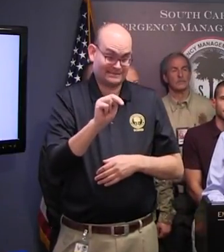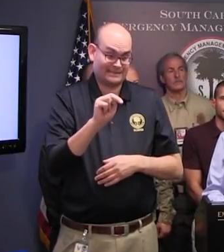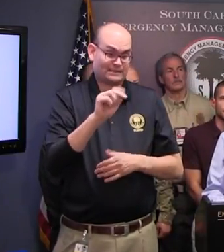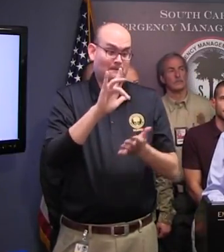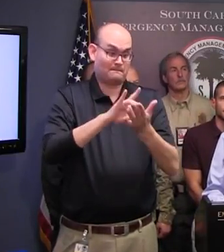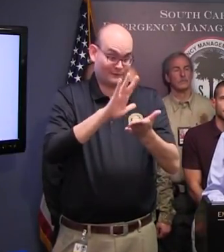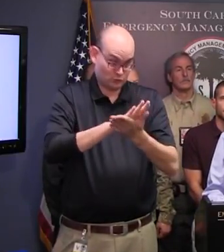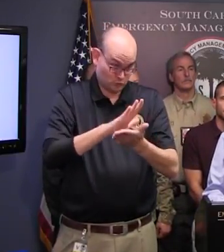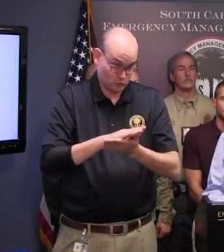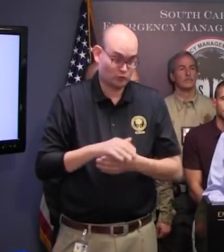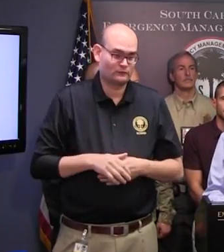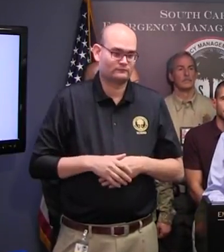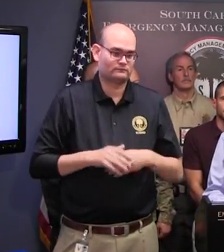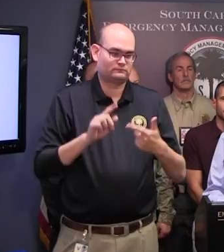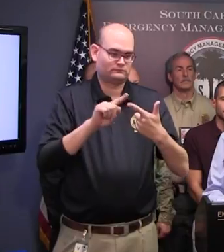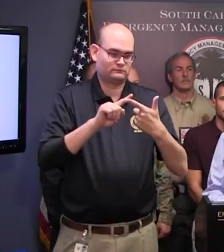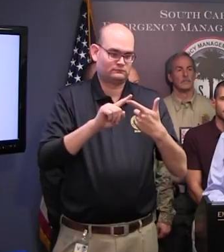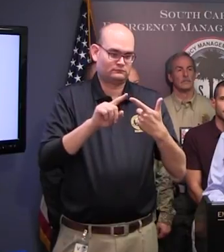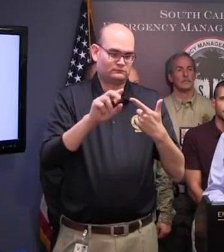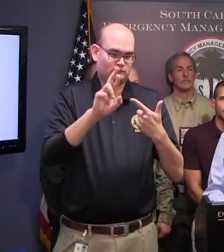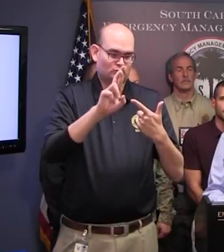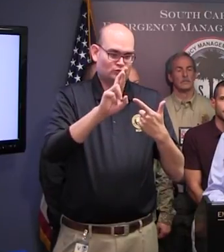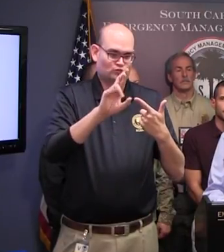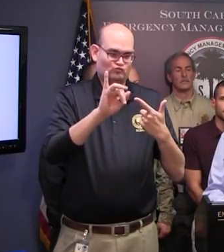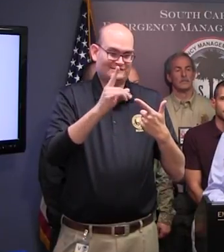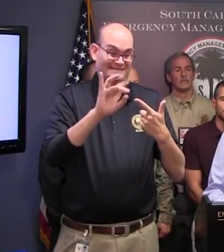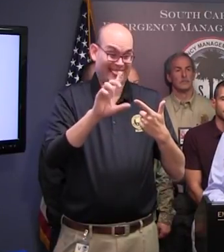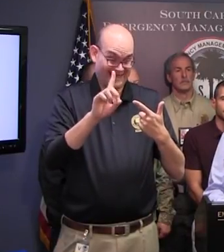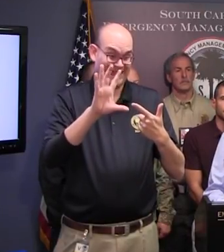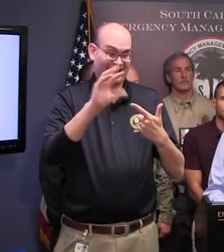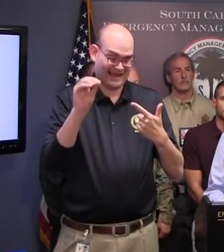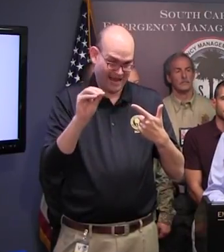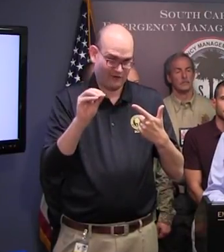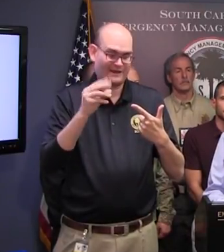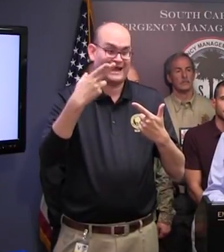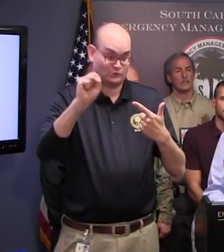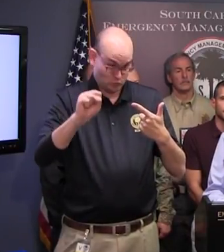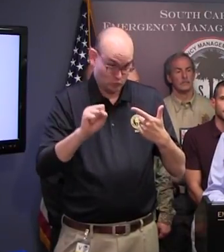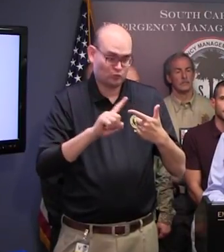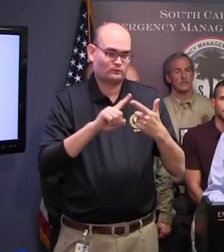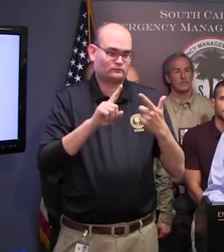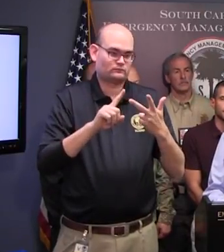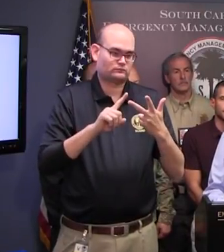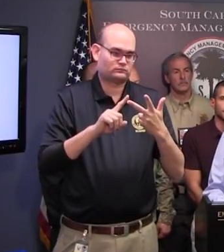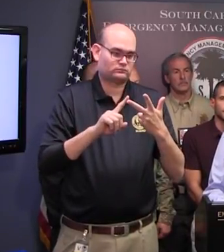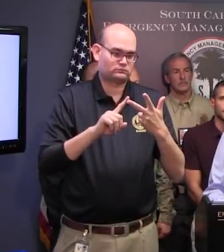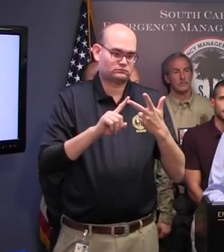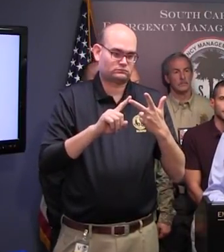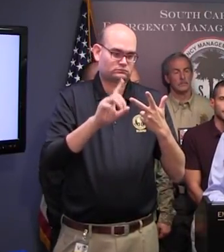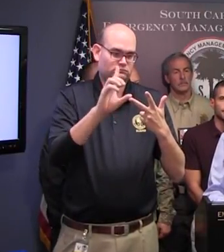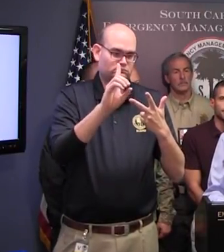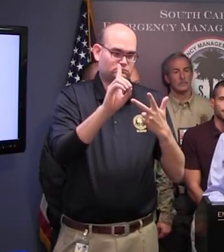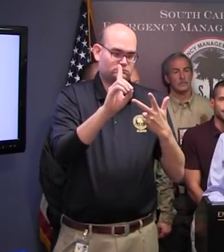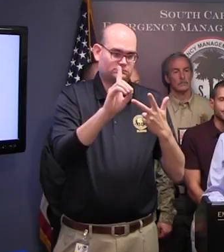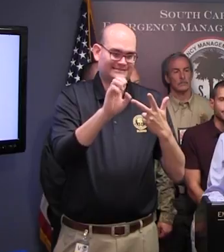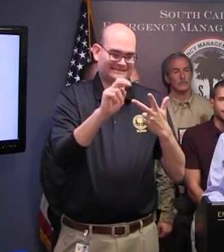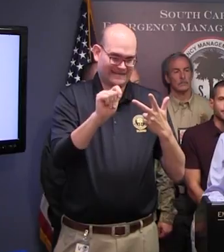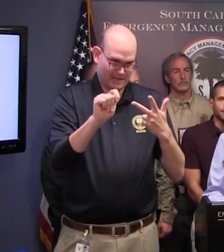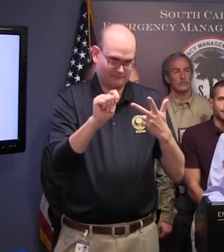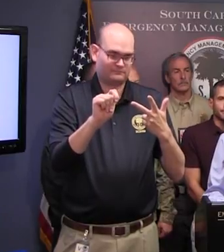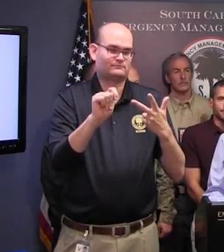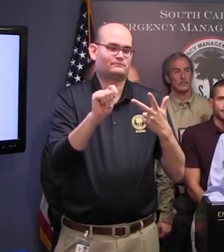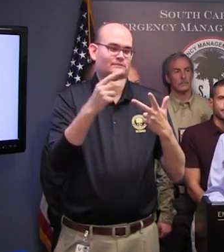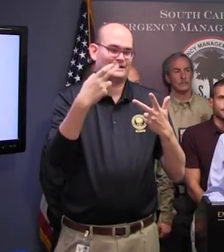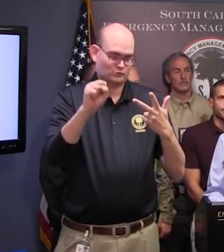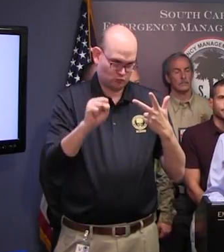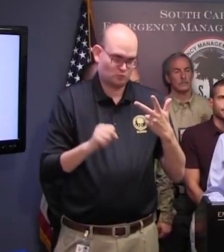Richland High School in Jasper County, and Dent Middle School in Richland County. The overnight capacity